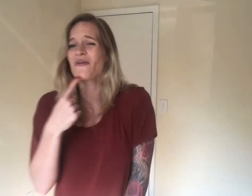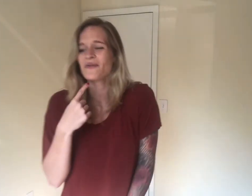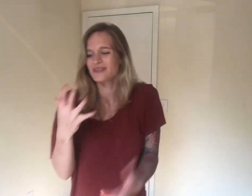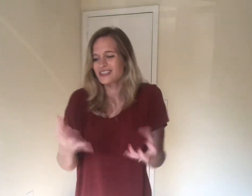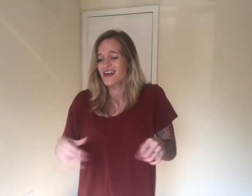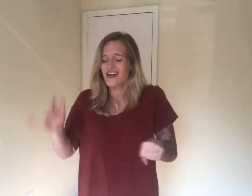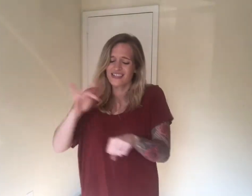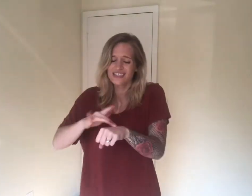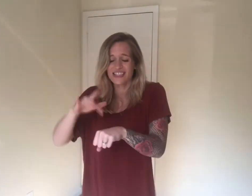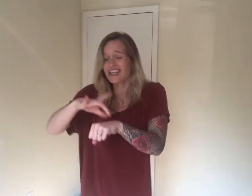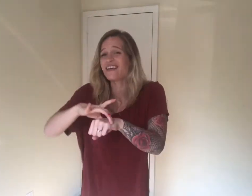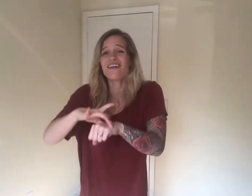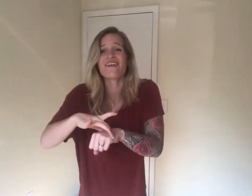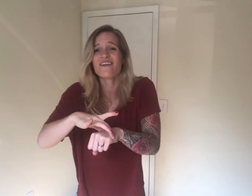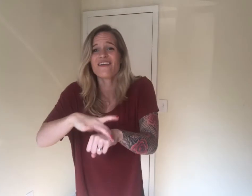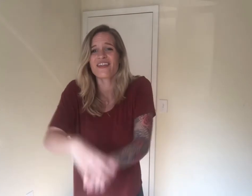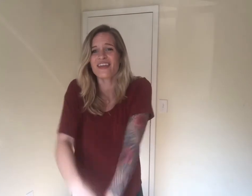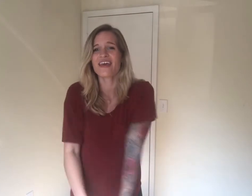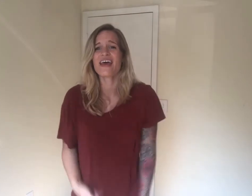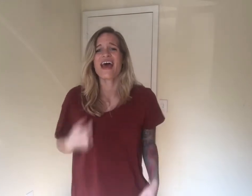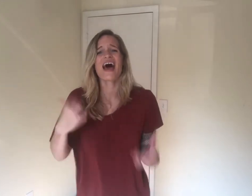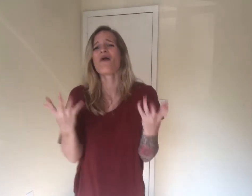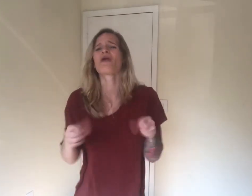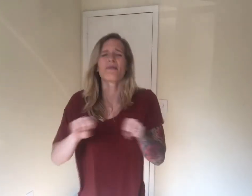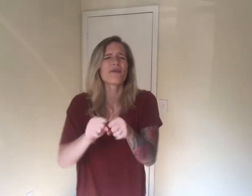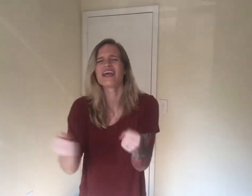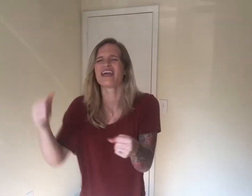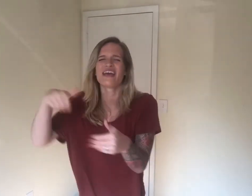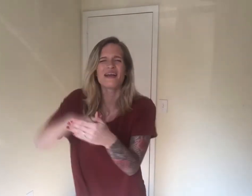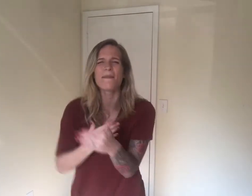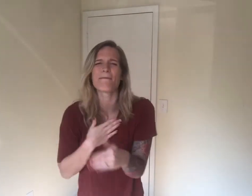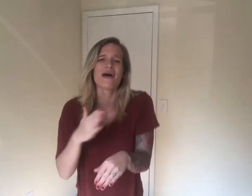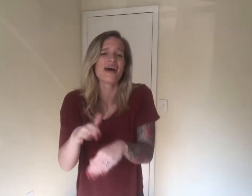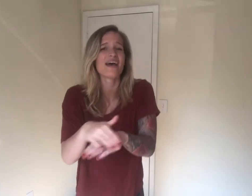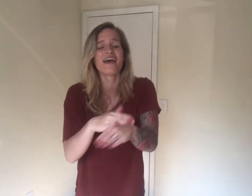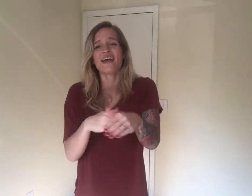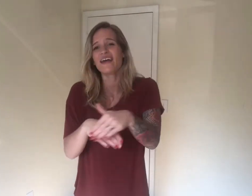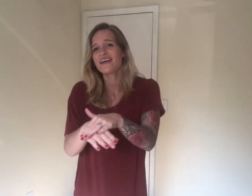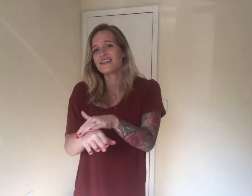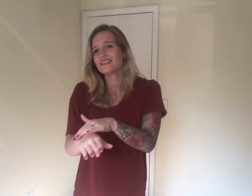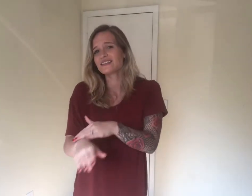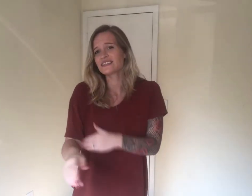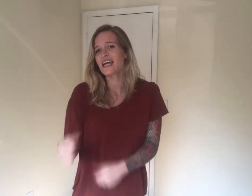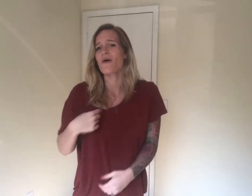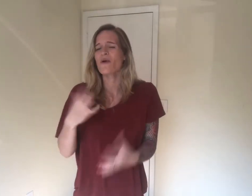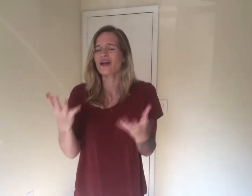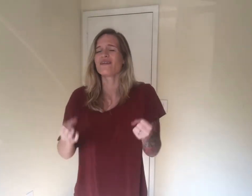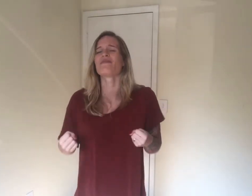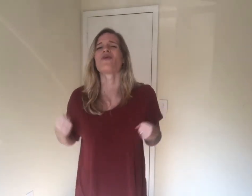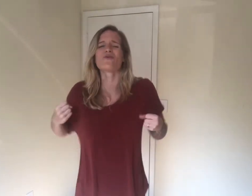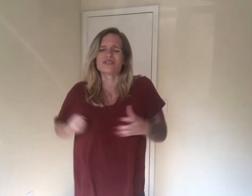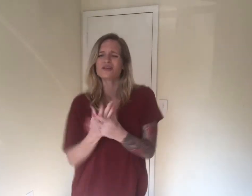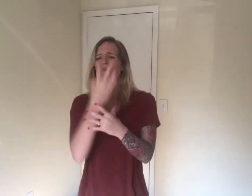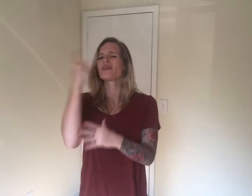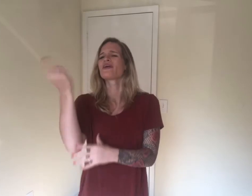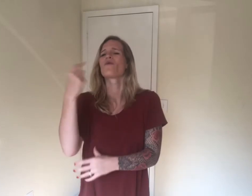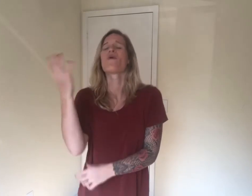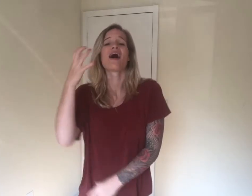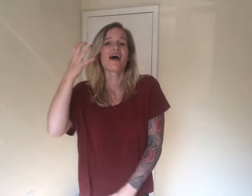you Closer want to grow something wild